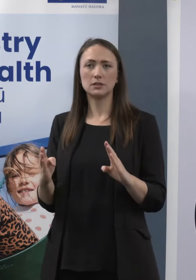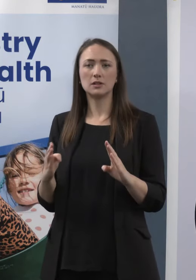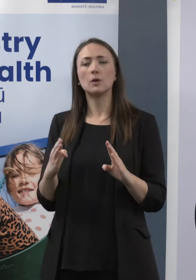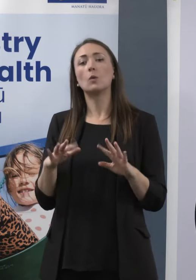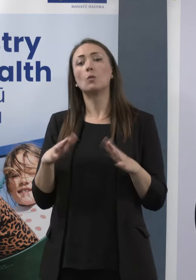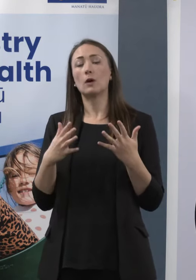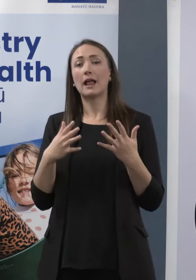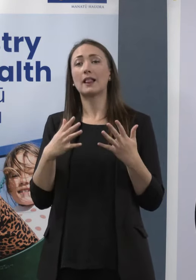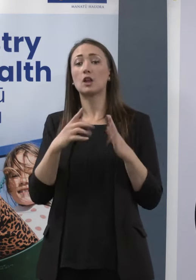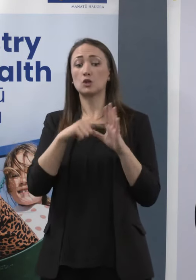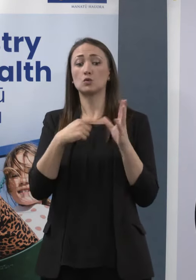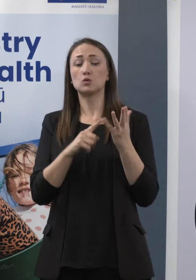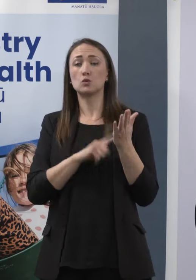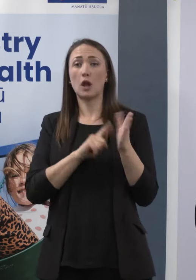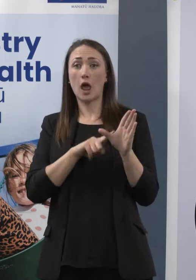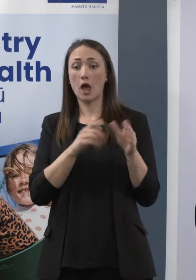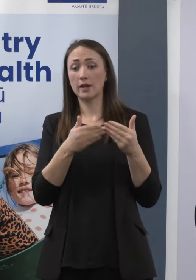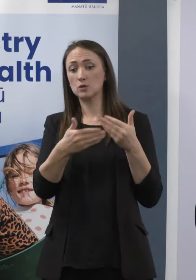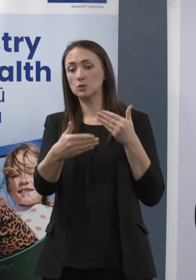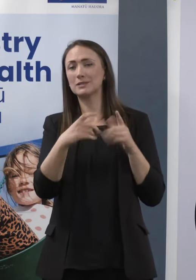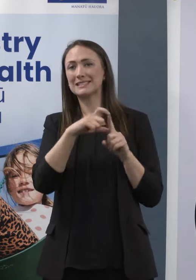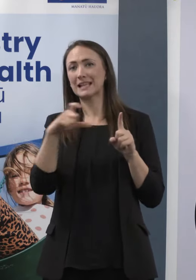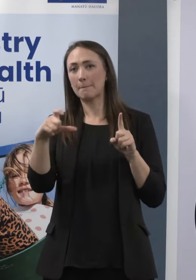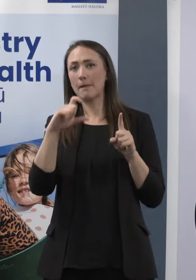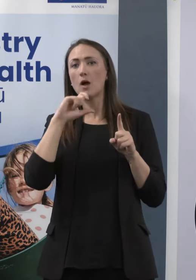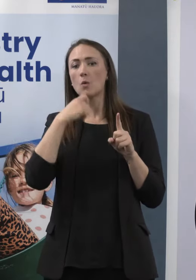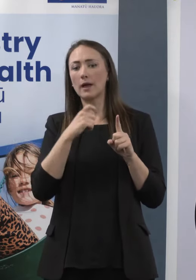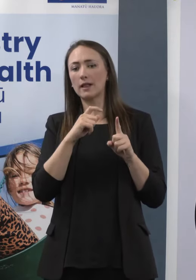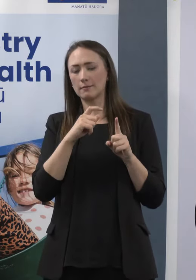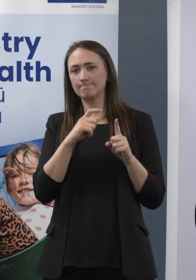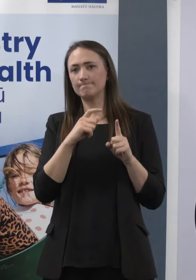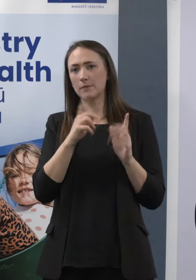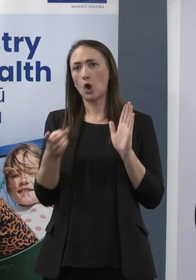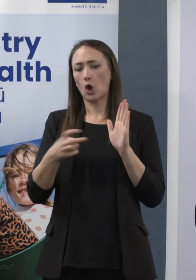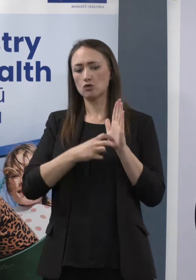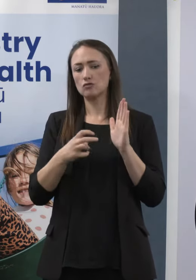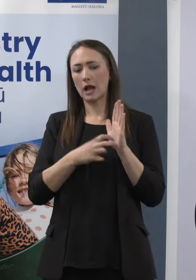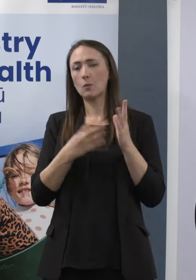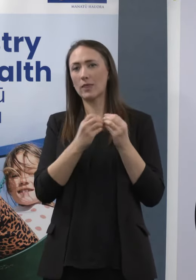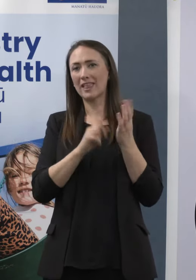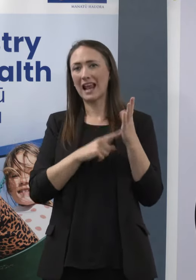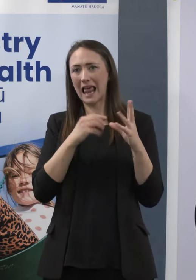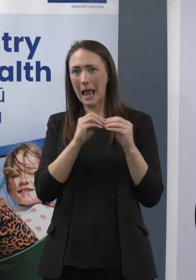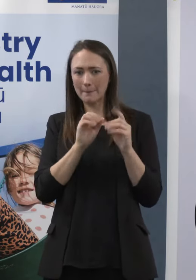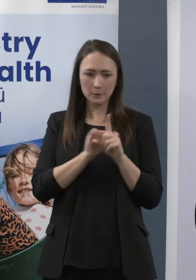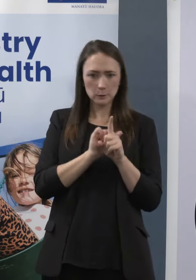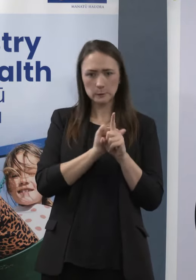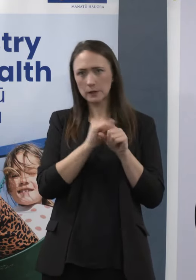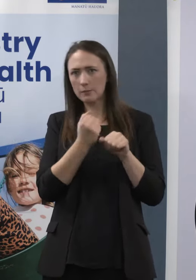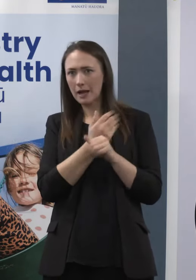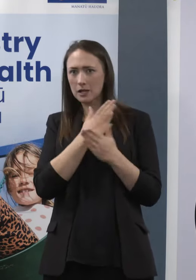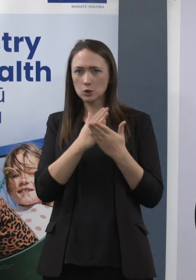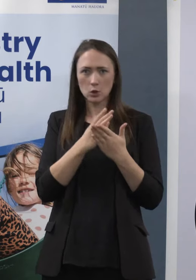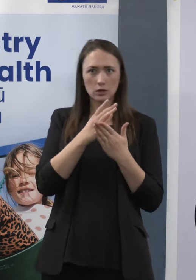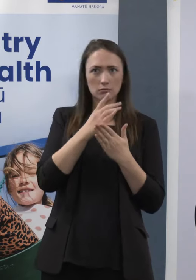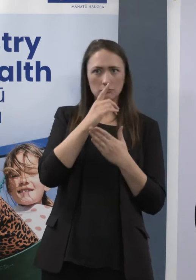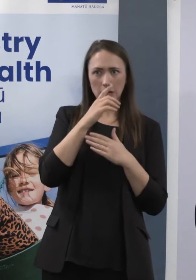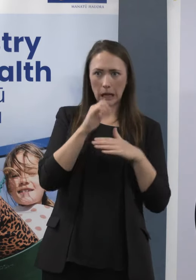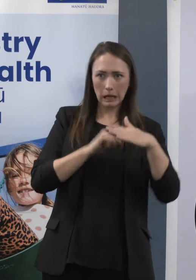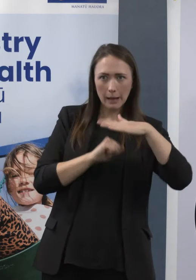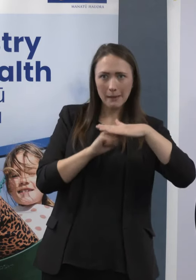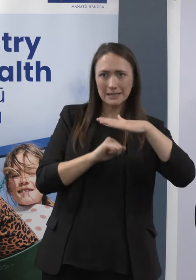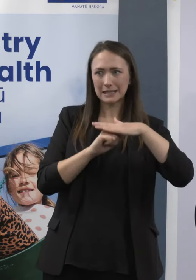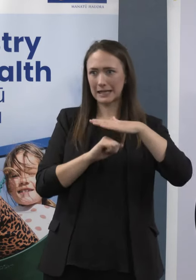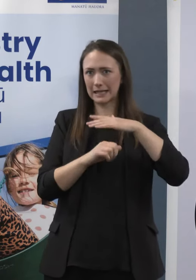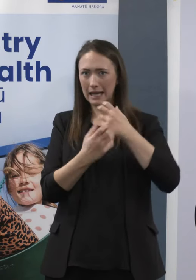July through to December, recognising the extra work they're doing now and also maintaining that capacity in case there's another